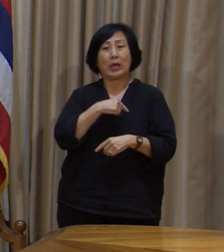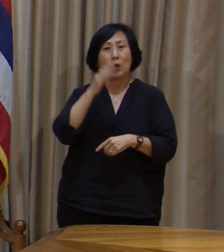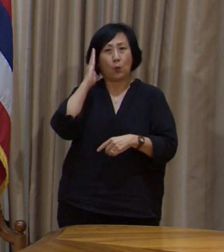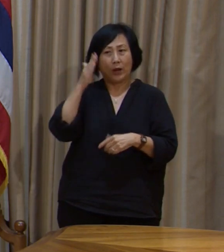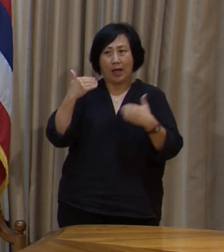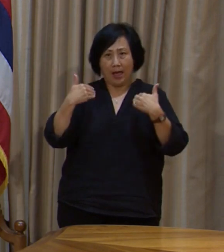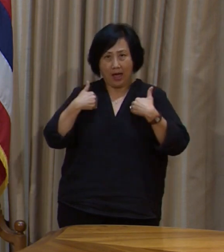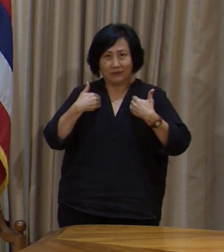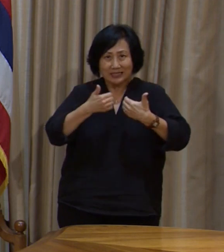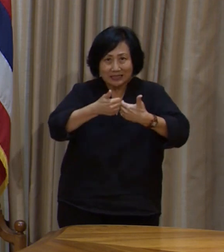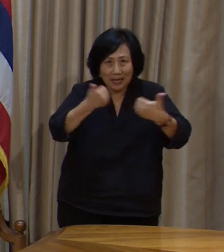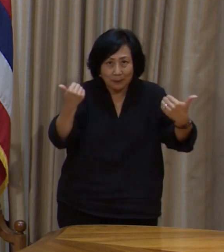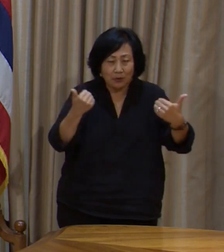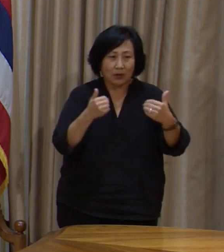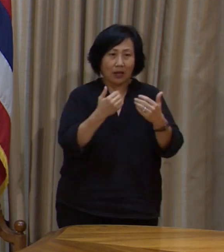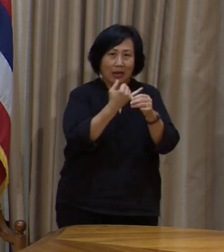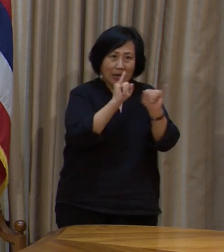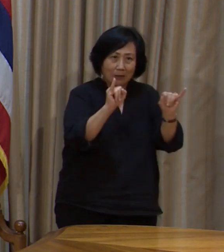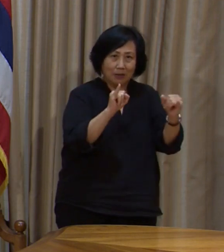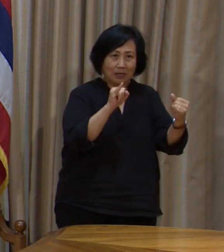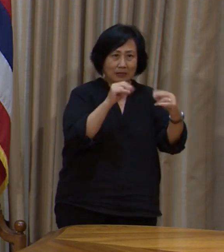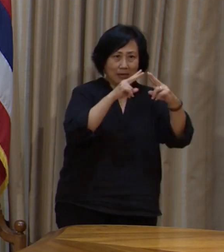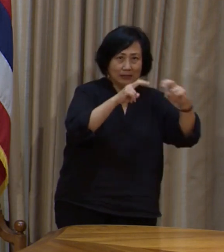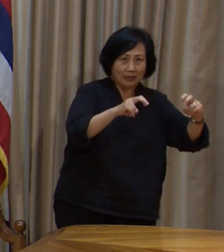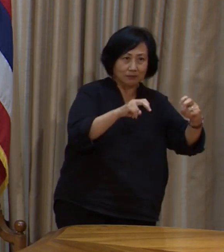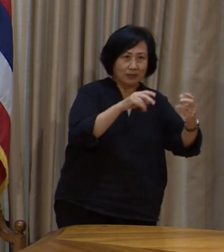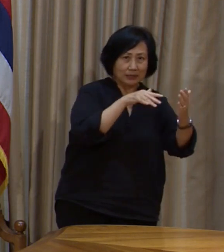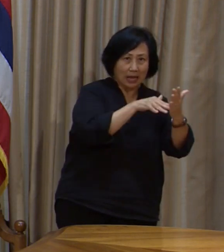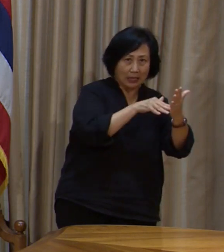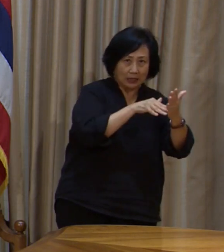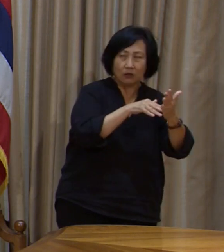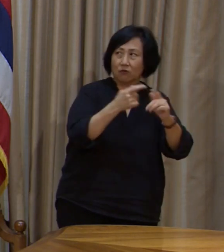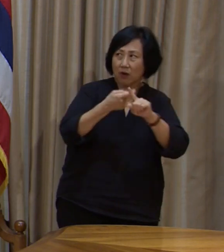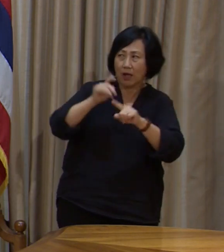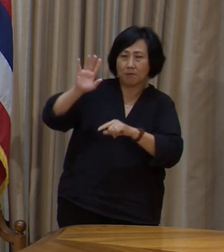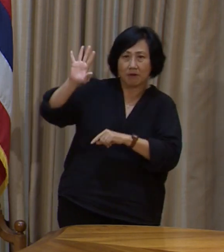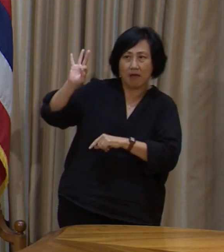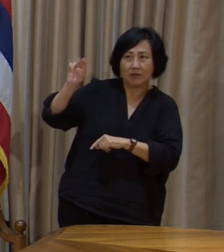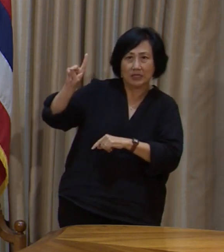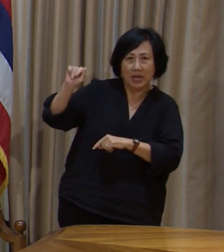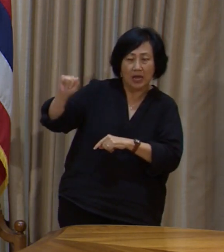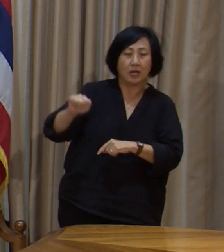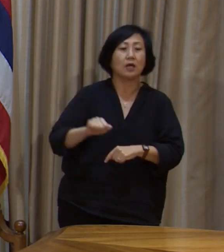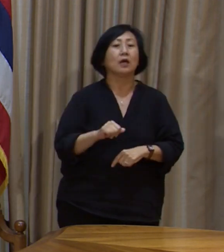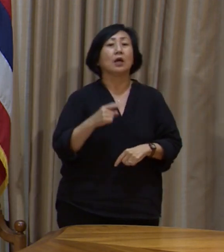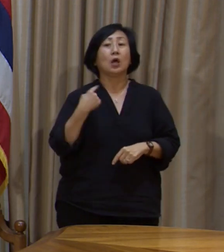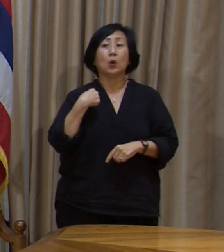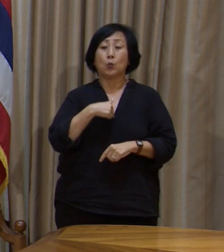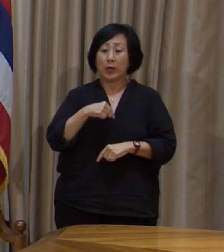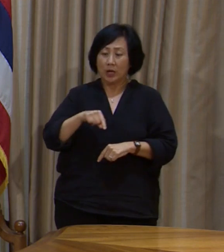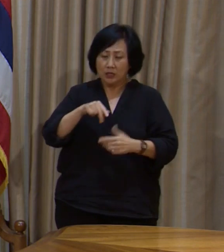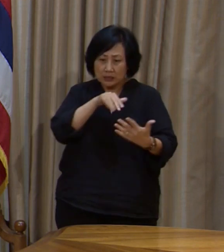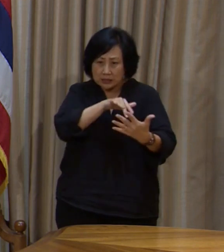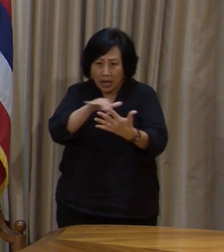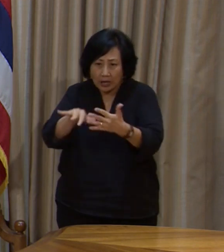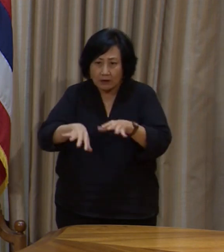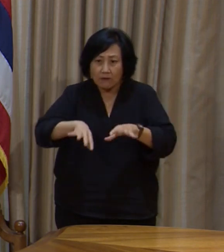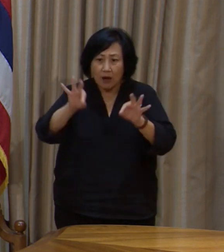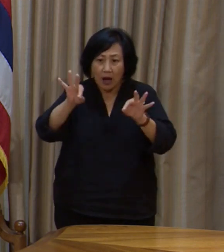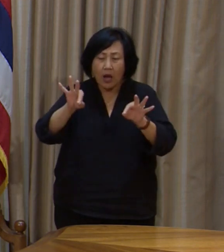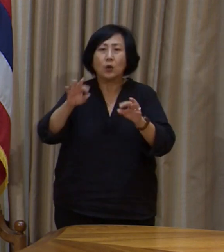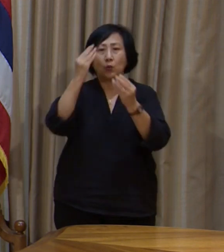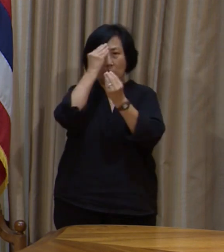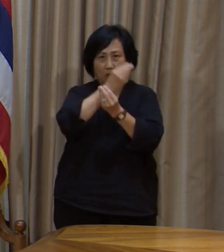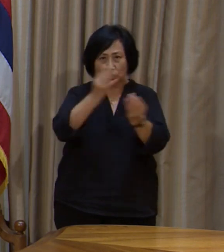independent assessment as well and certainly we'll be sharing what we discover as part of